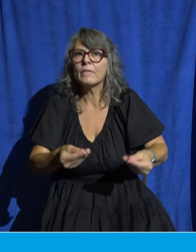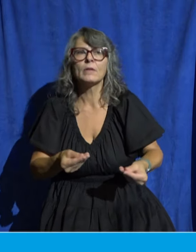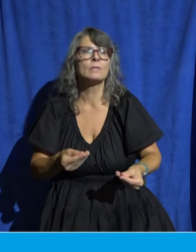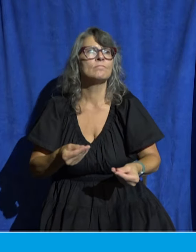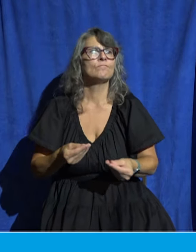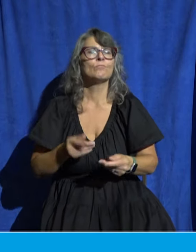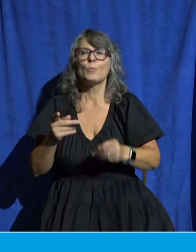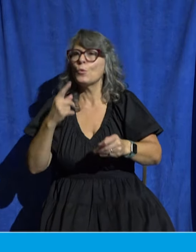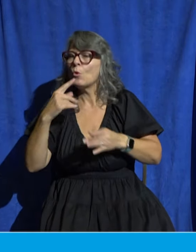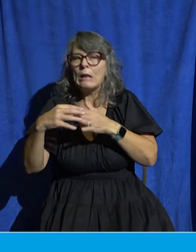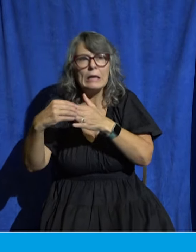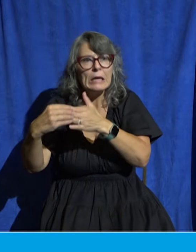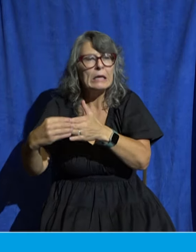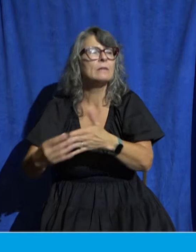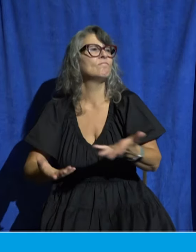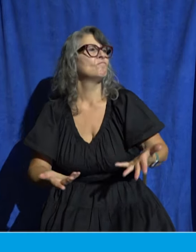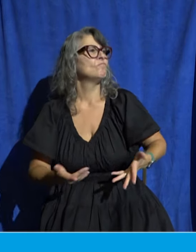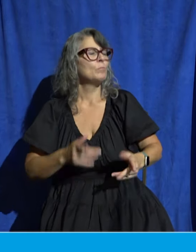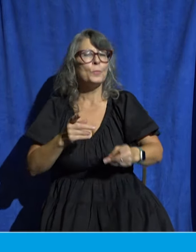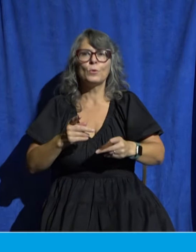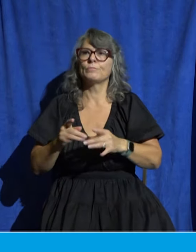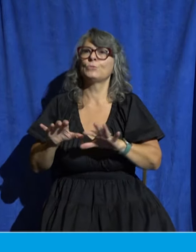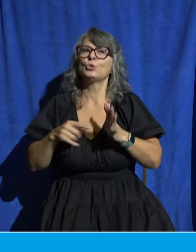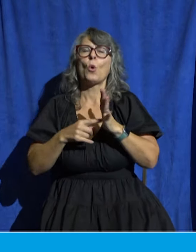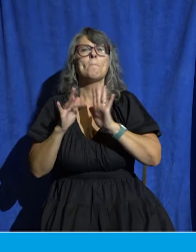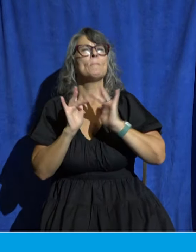one who does acts of mercy with cheerfulness.